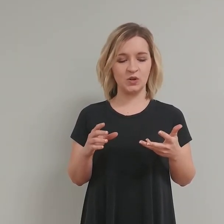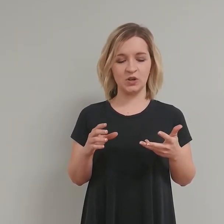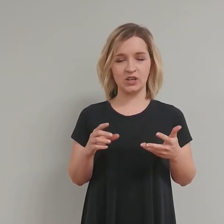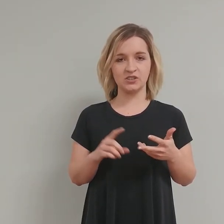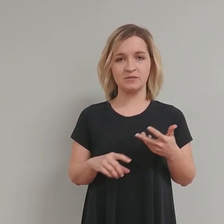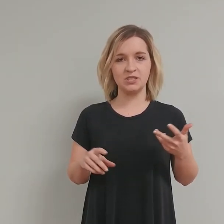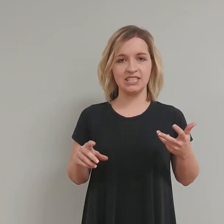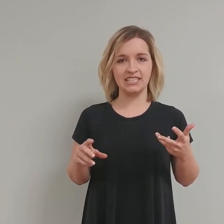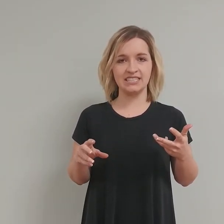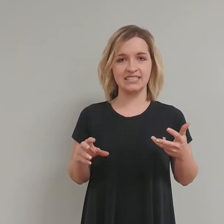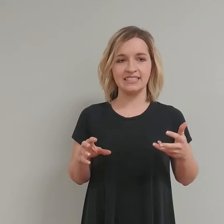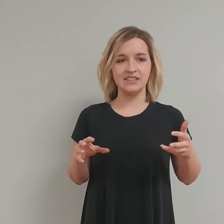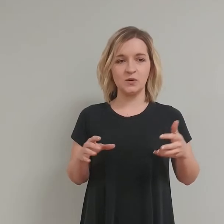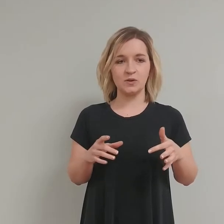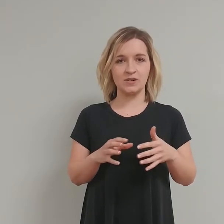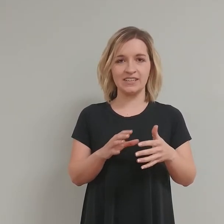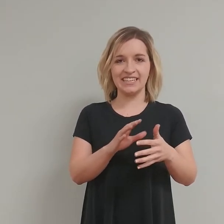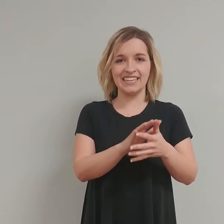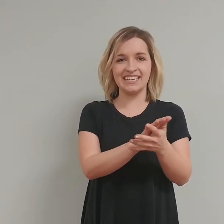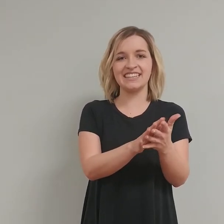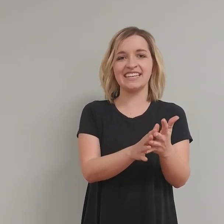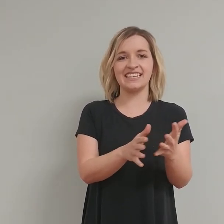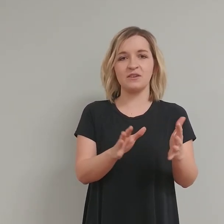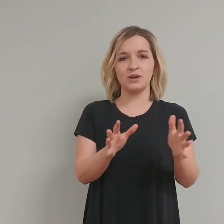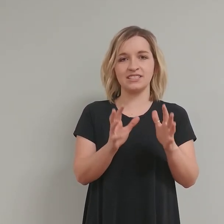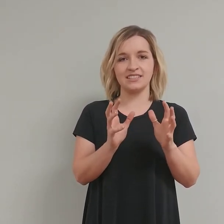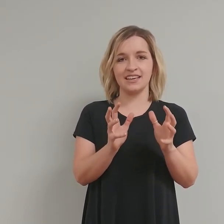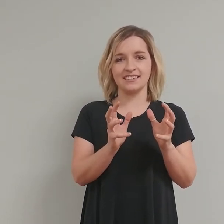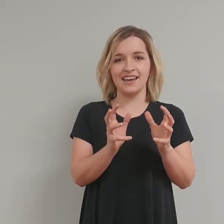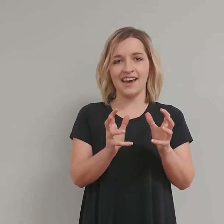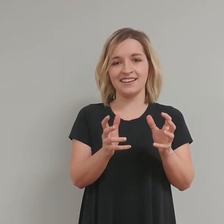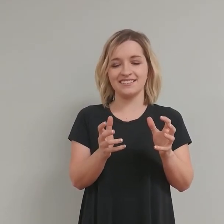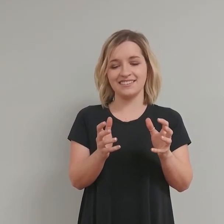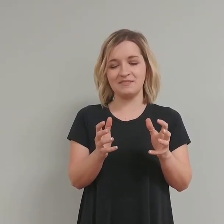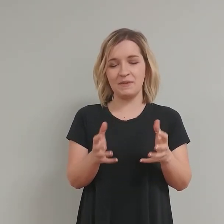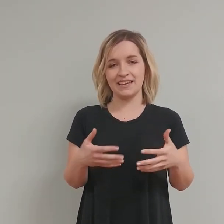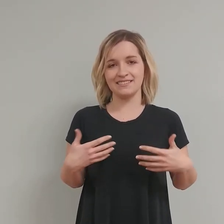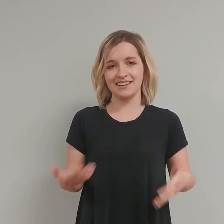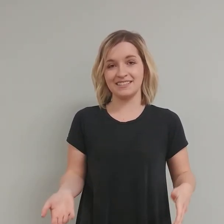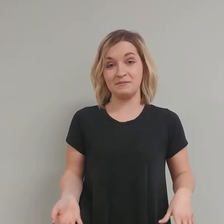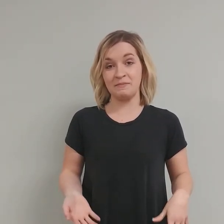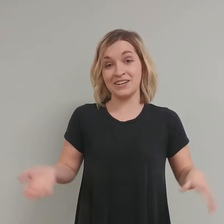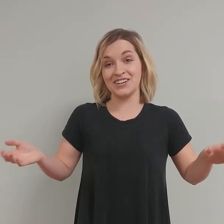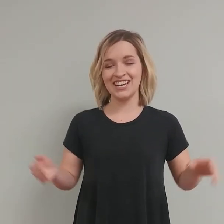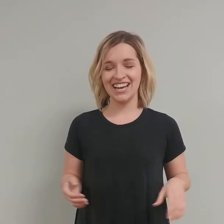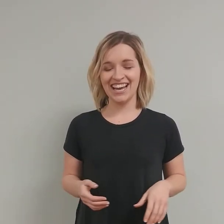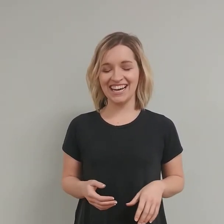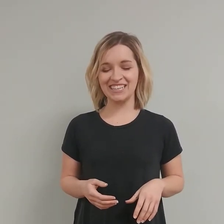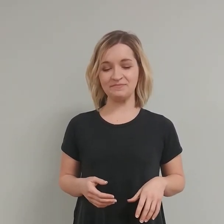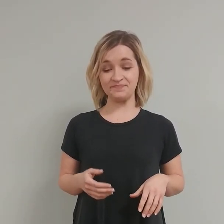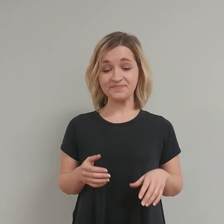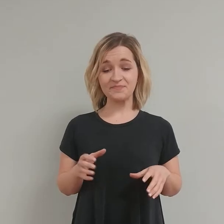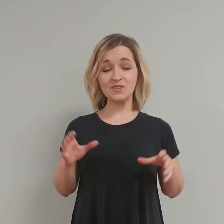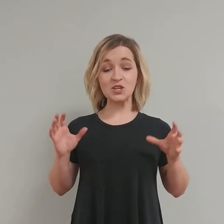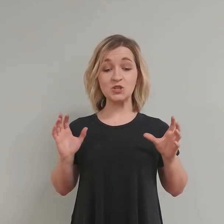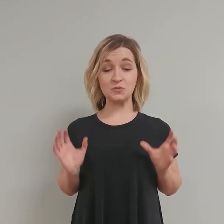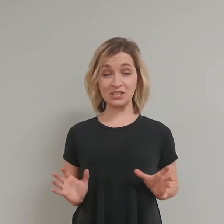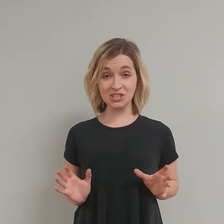a cream cheese or anything that I want to, like, add to make it taste better. So what you